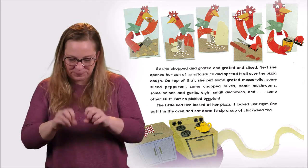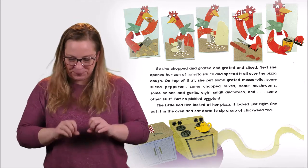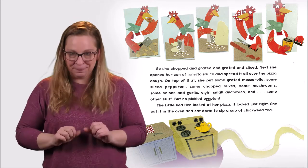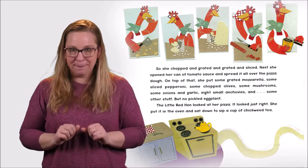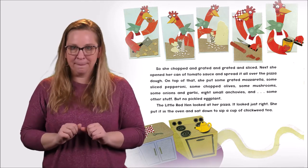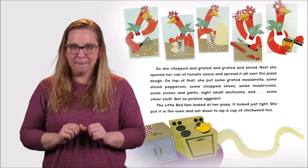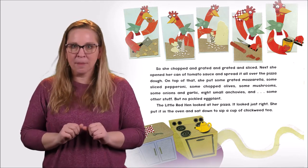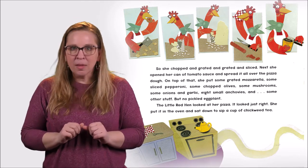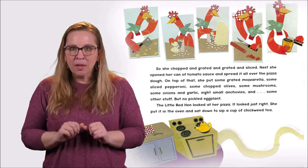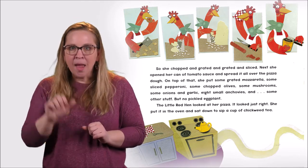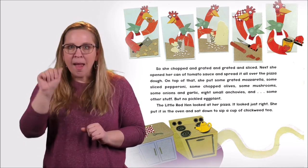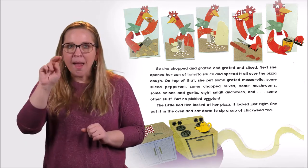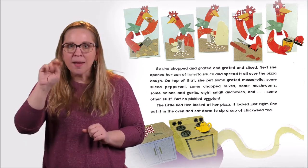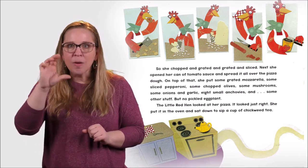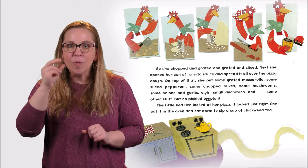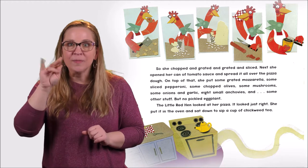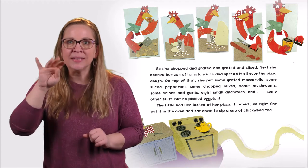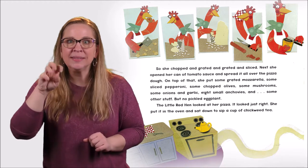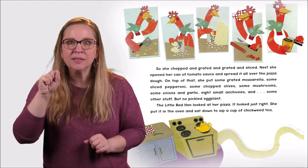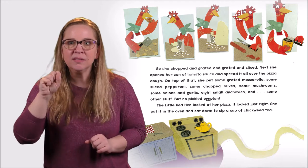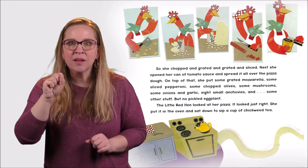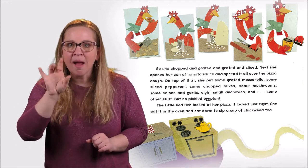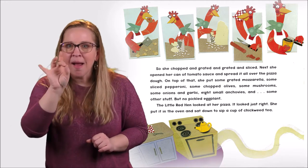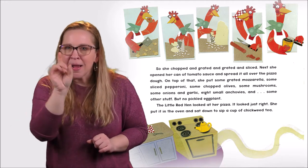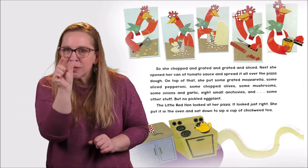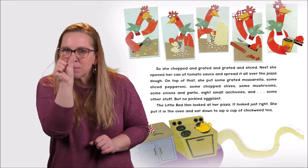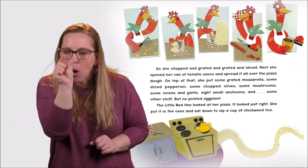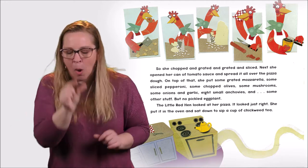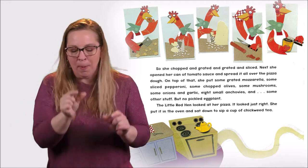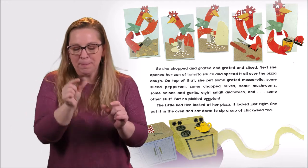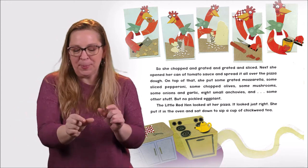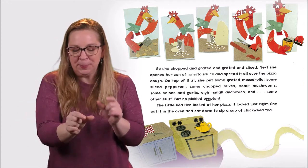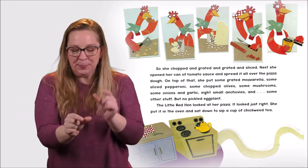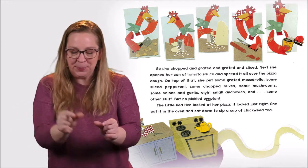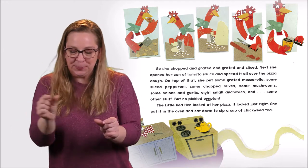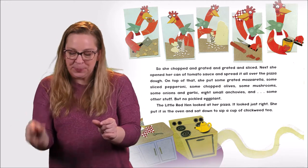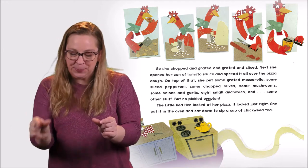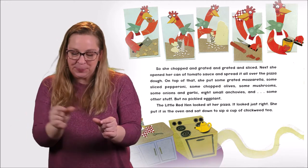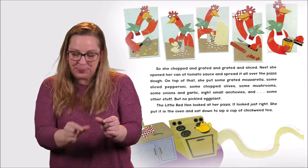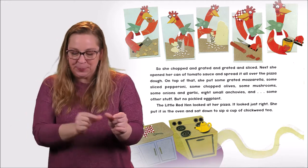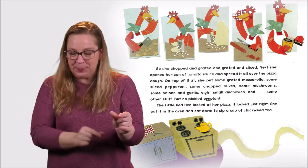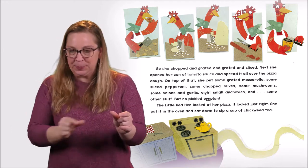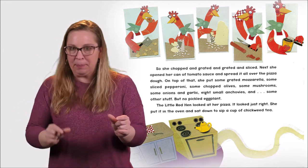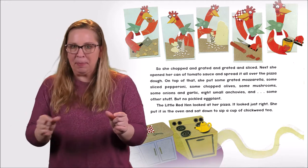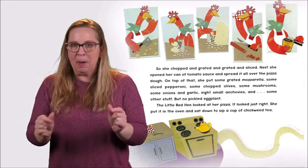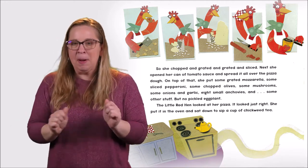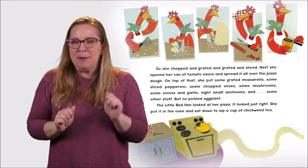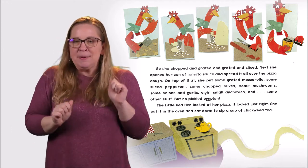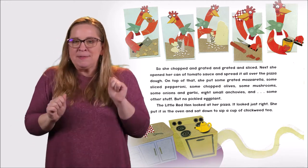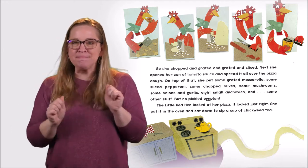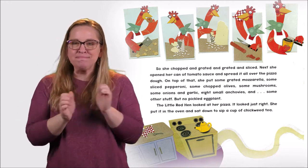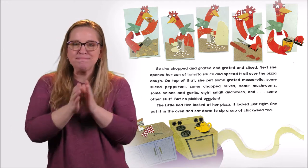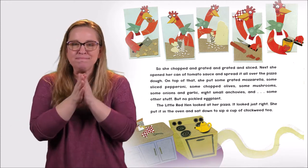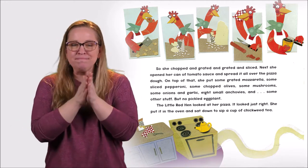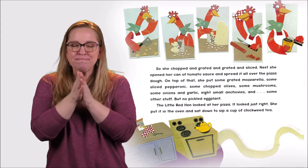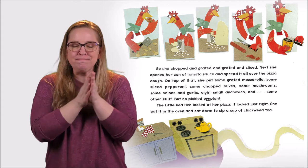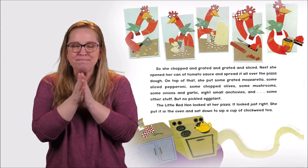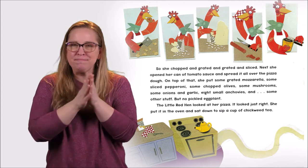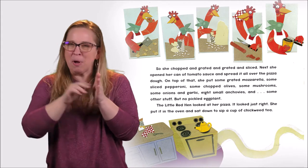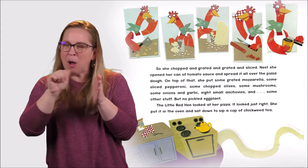Eight small anchovies, and some other stuff.